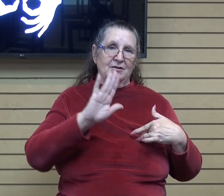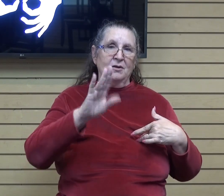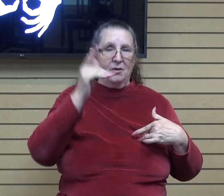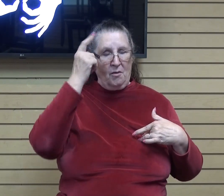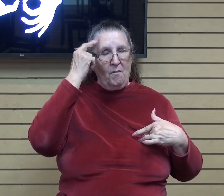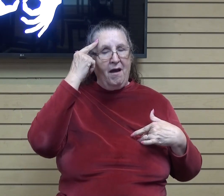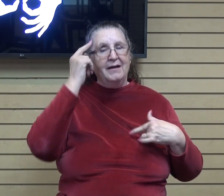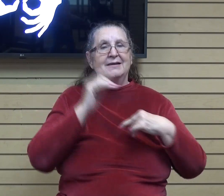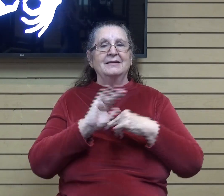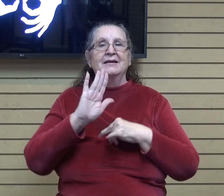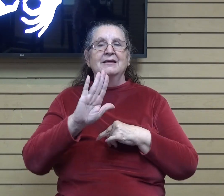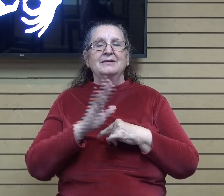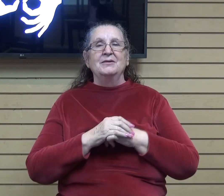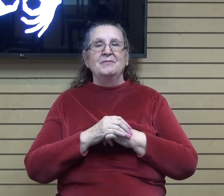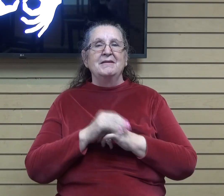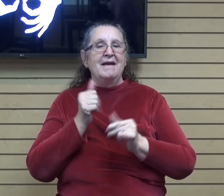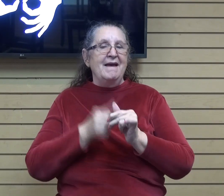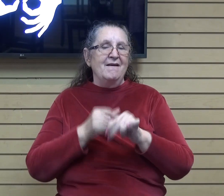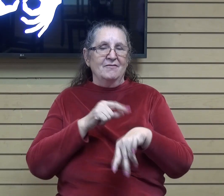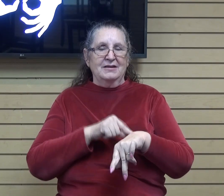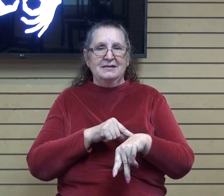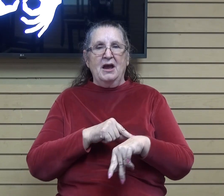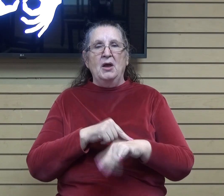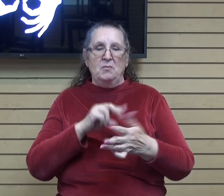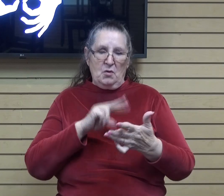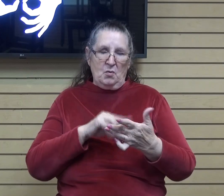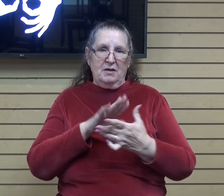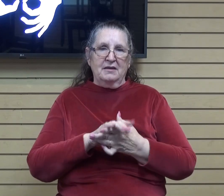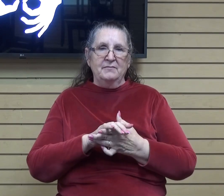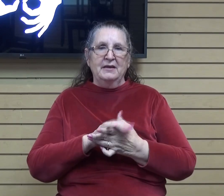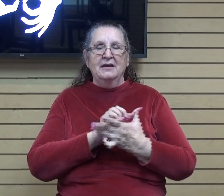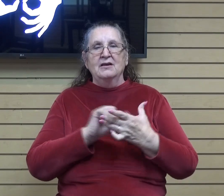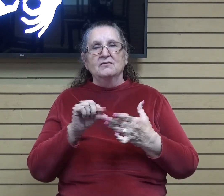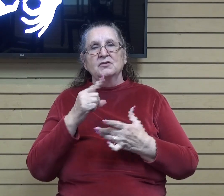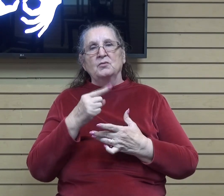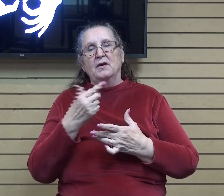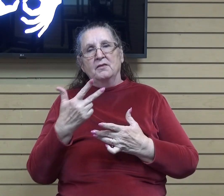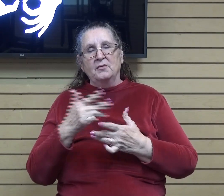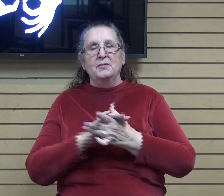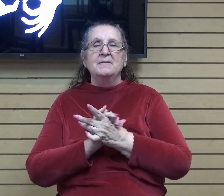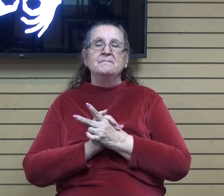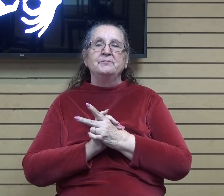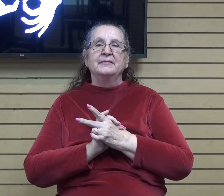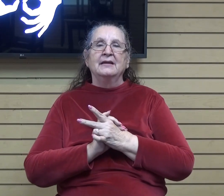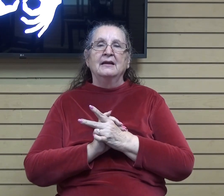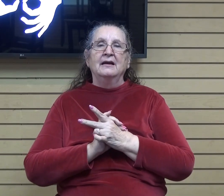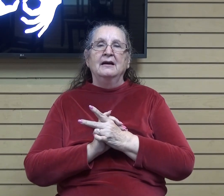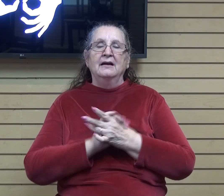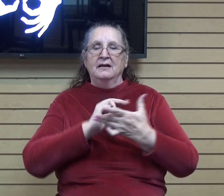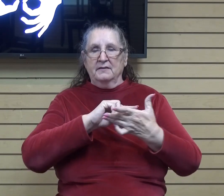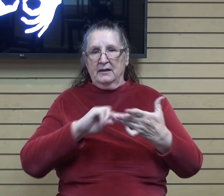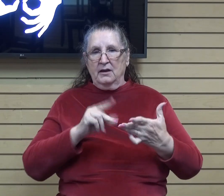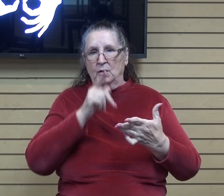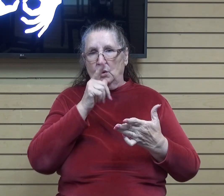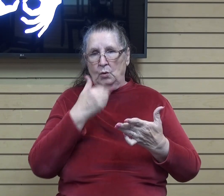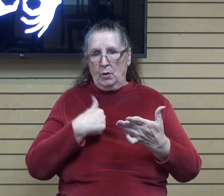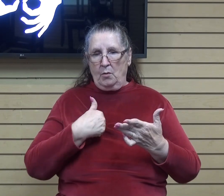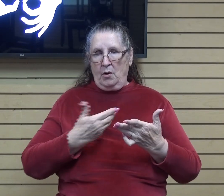to your mind every time you go through it. So verses 1 to 3, they highlight who we were before Christ.